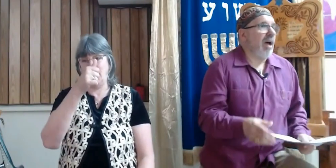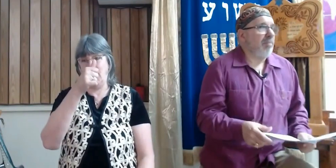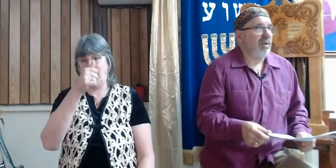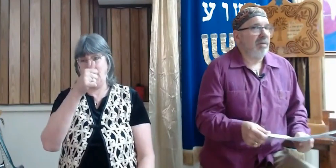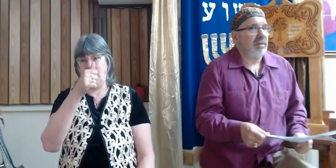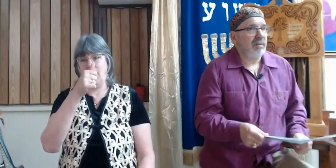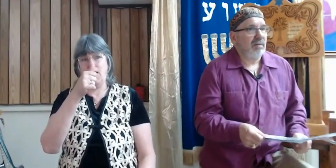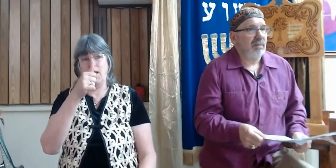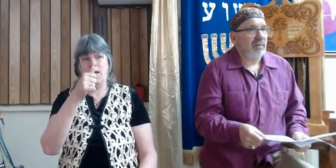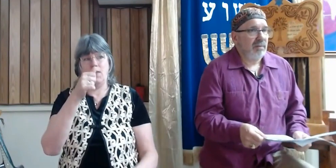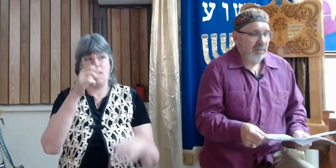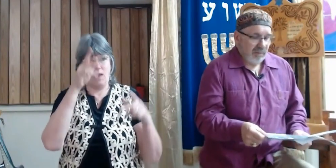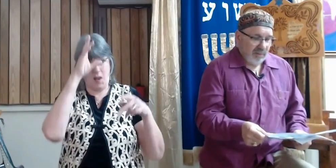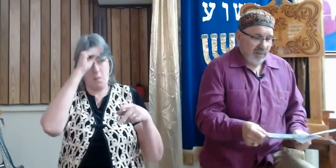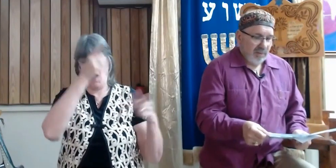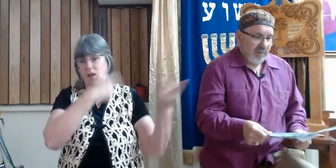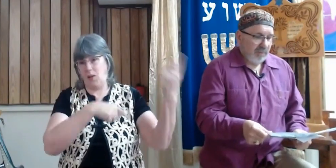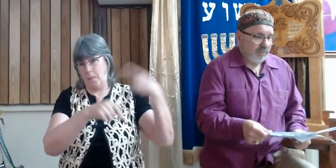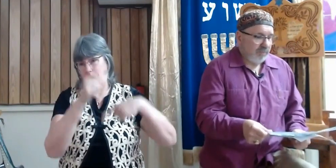bad rap.